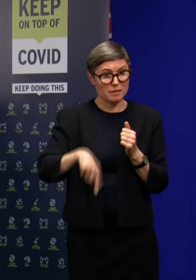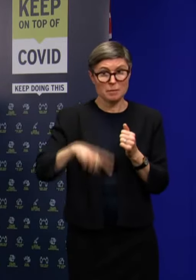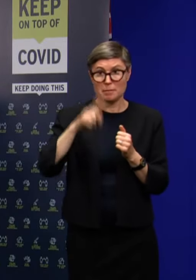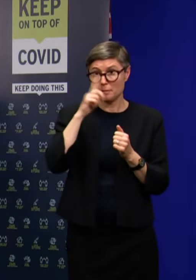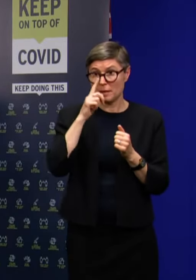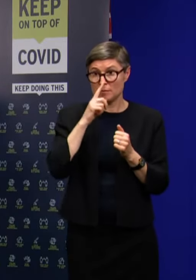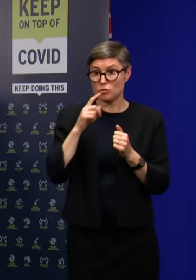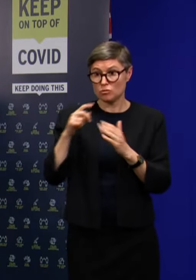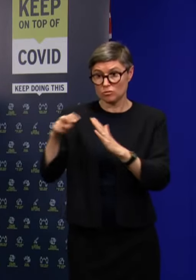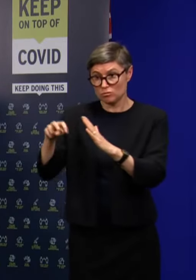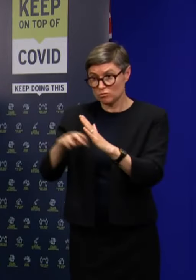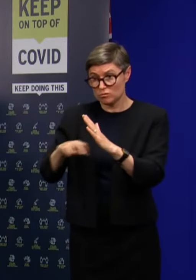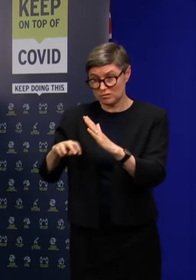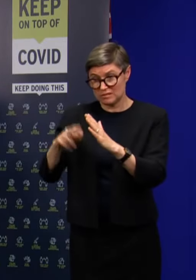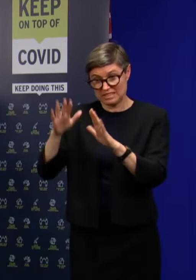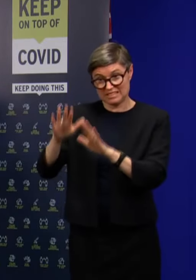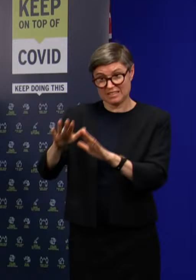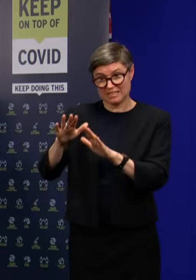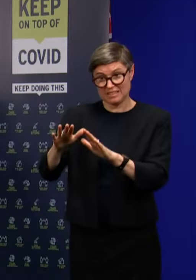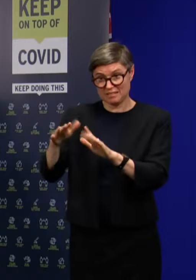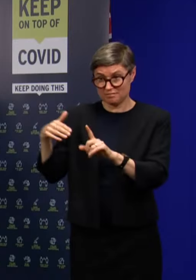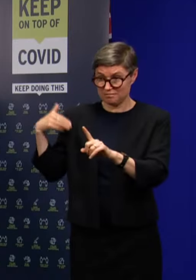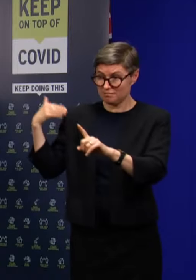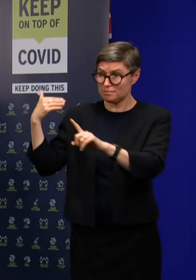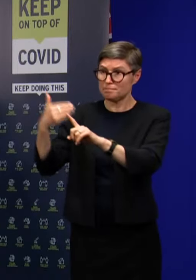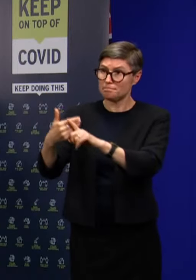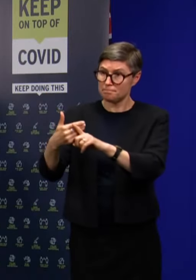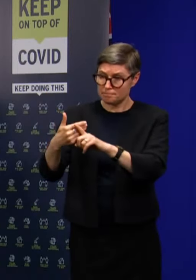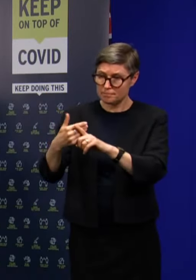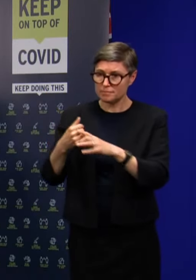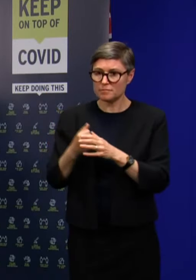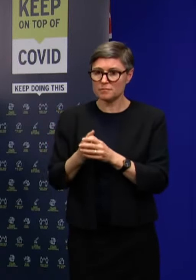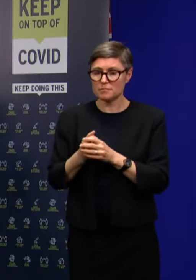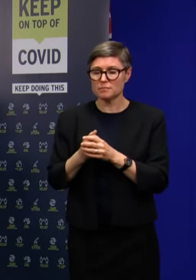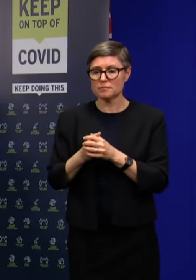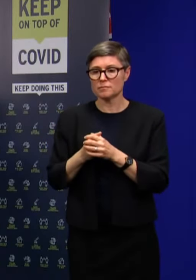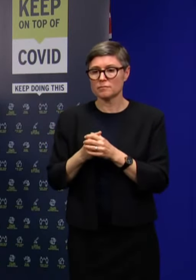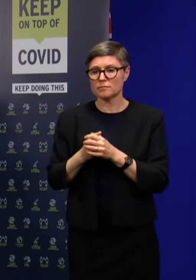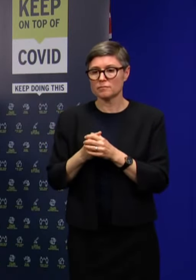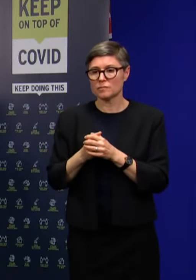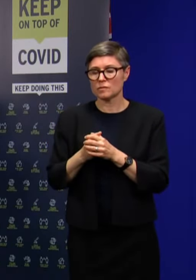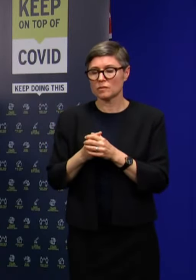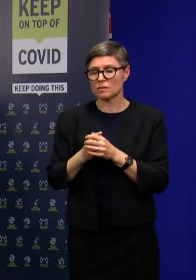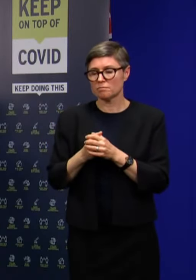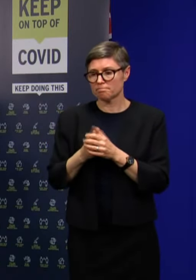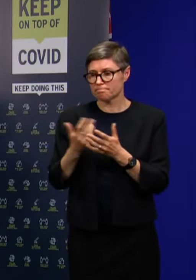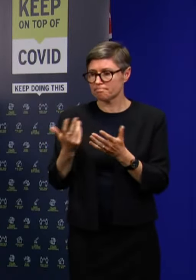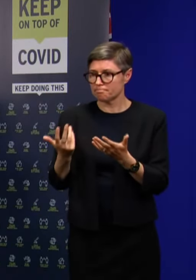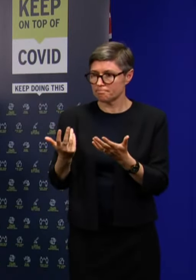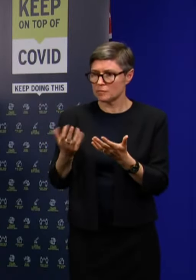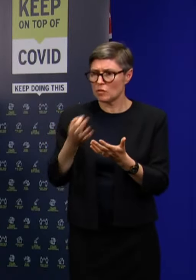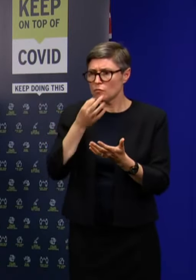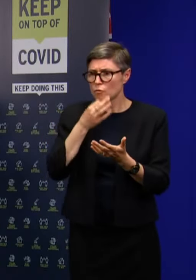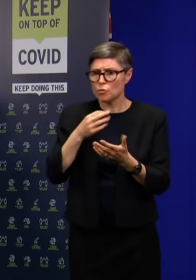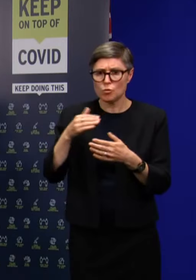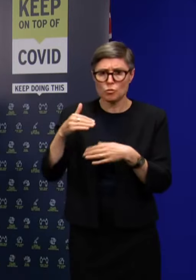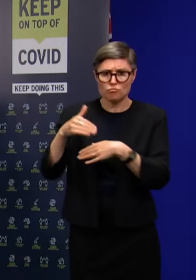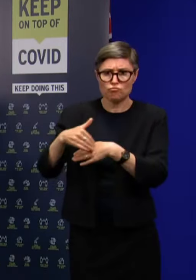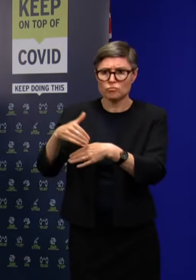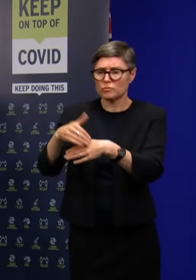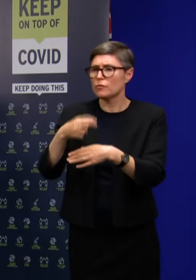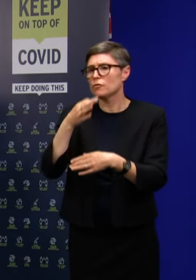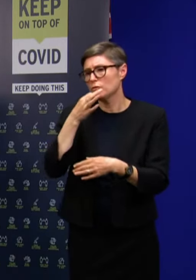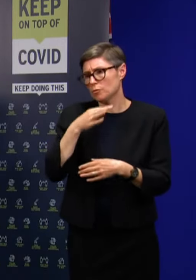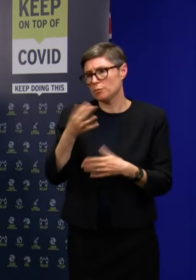accommodated in quarantine with very minor in terms of the issues or incidents that